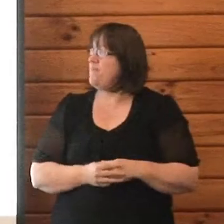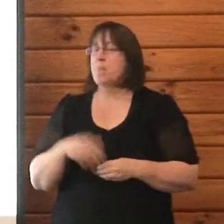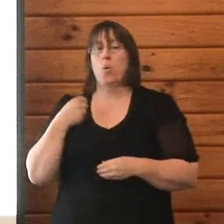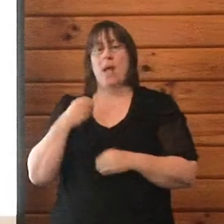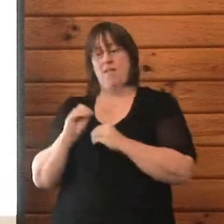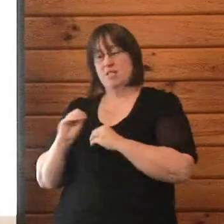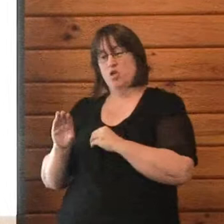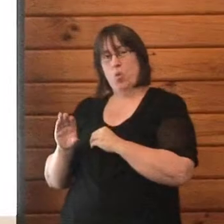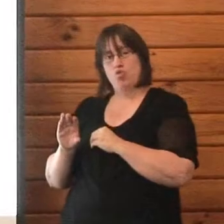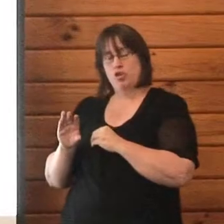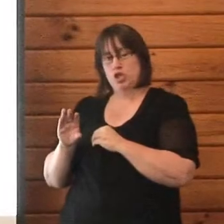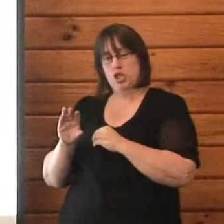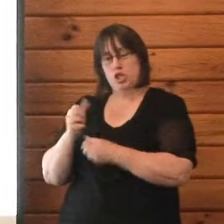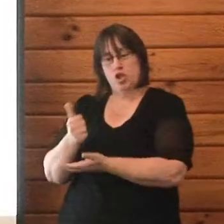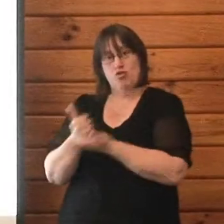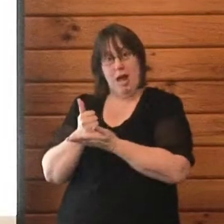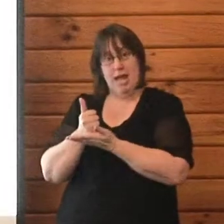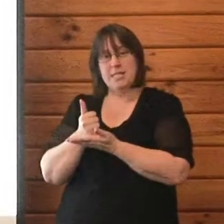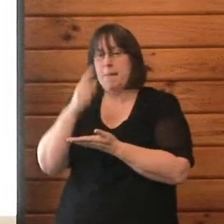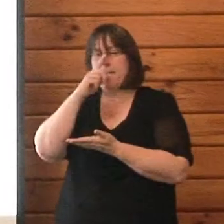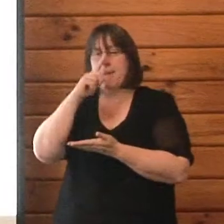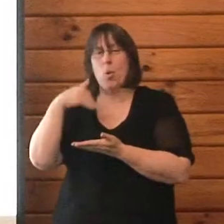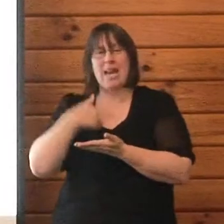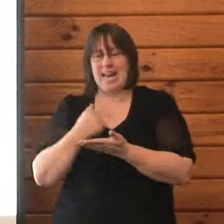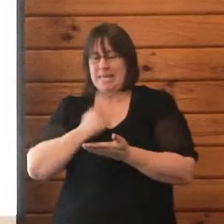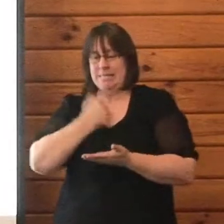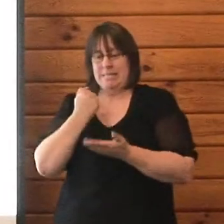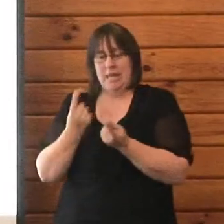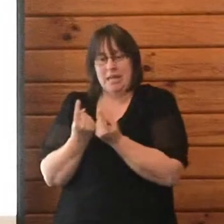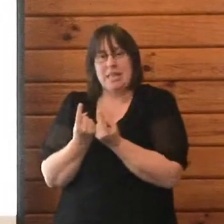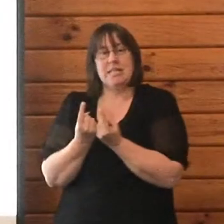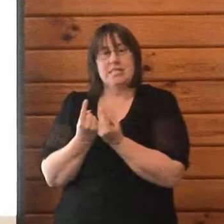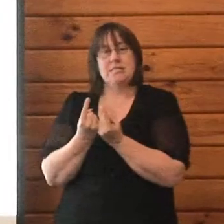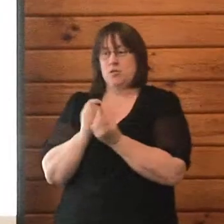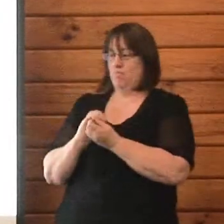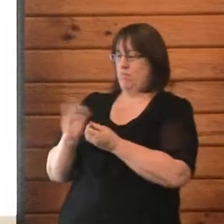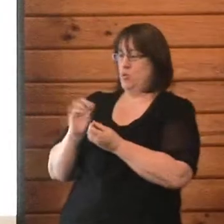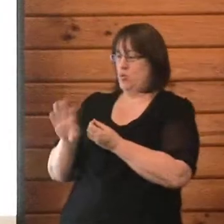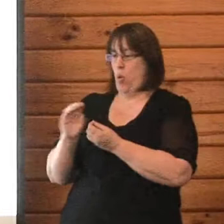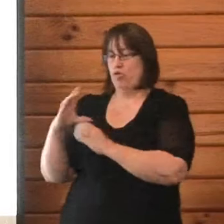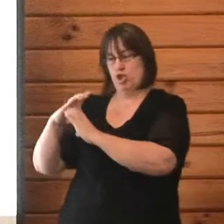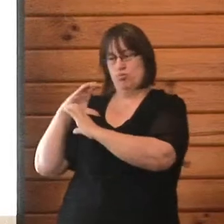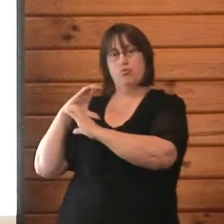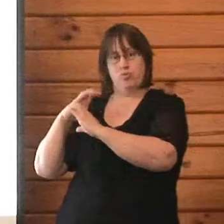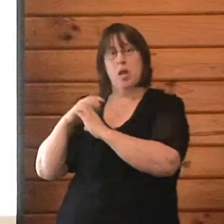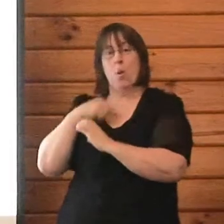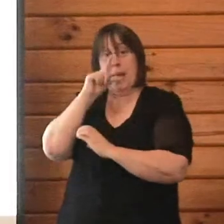who need to store their goods. We can actually pay up to $1,000 towards those storage costs.